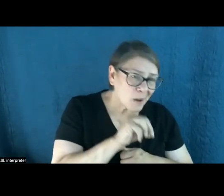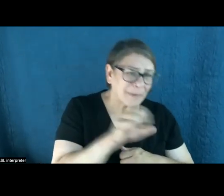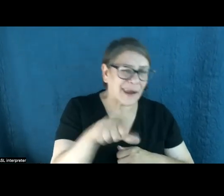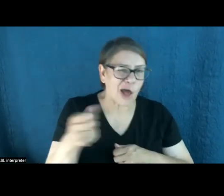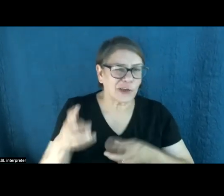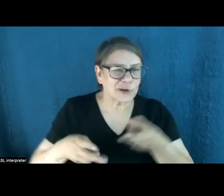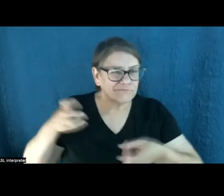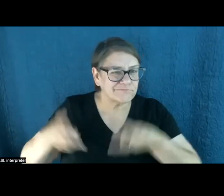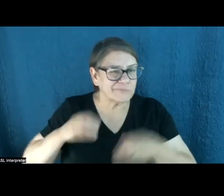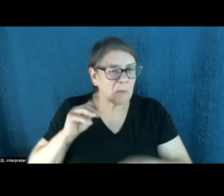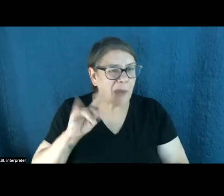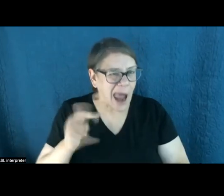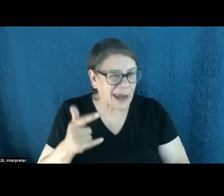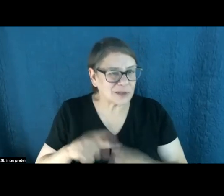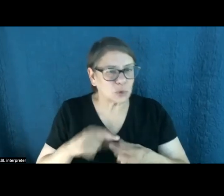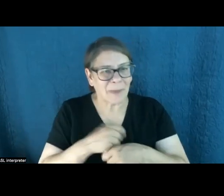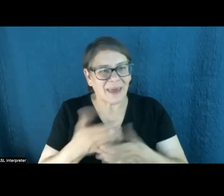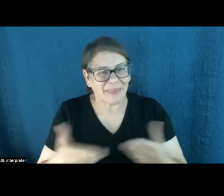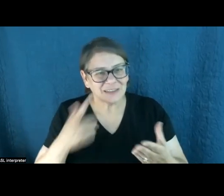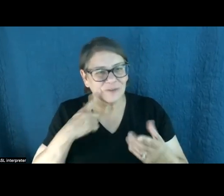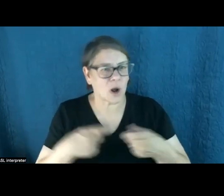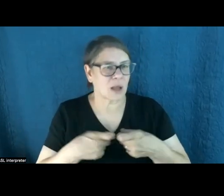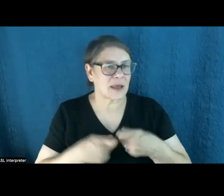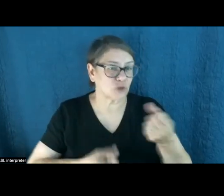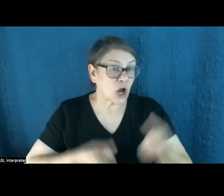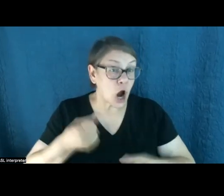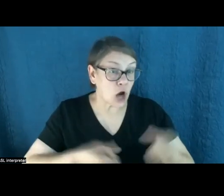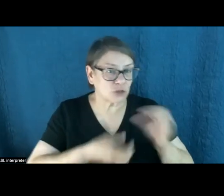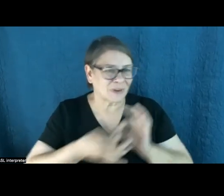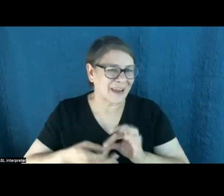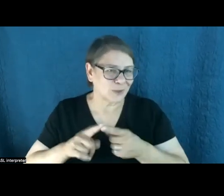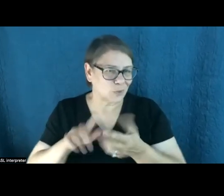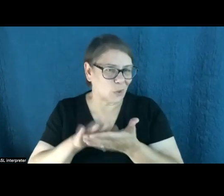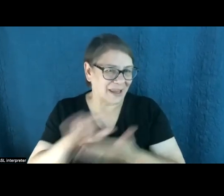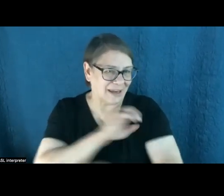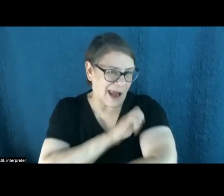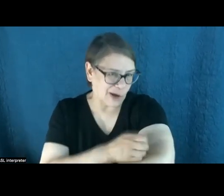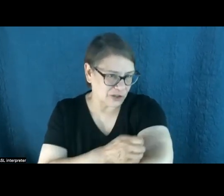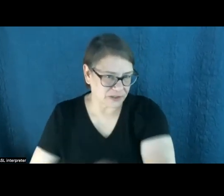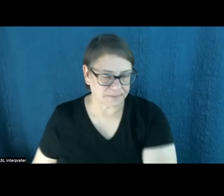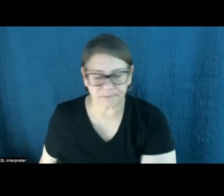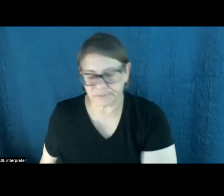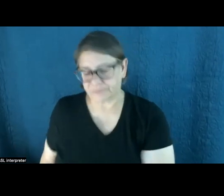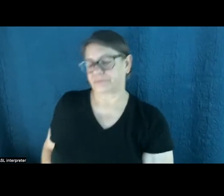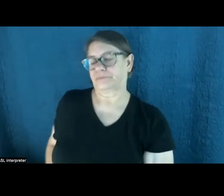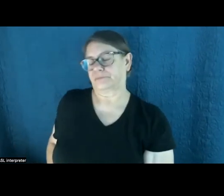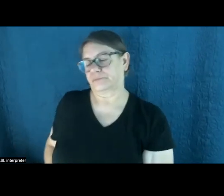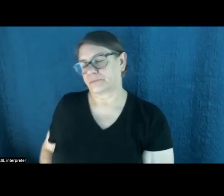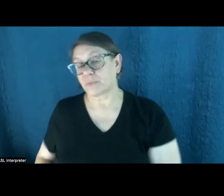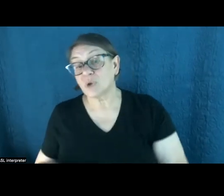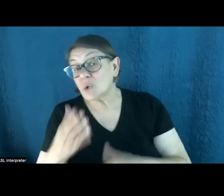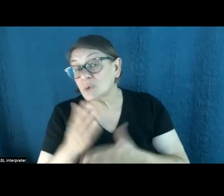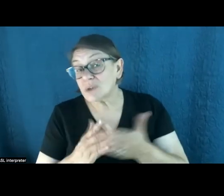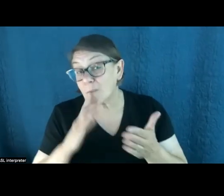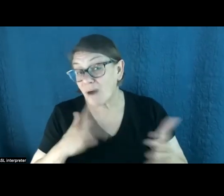support, you know, batteries for electric cars and other stuff related to clean energy. So I guess I'd say a few things. Some of these concerns are more